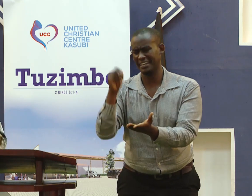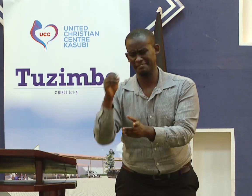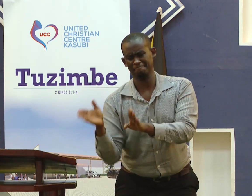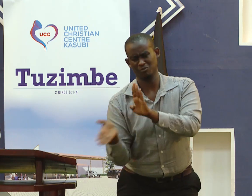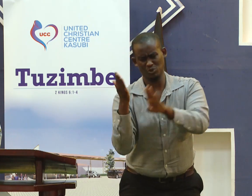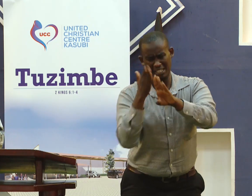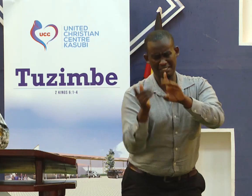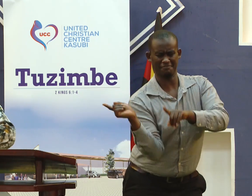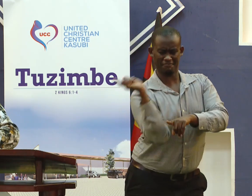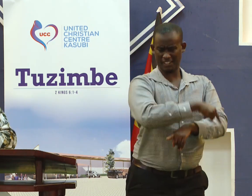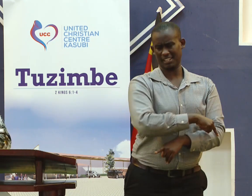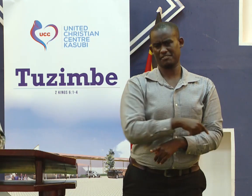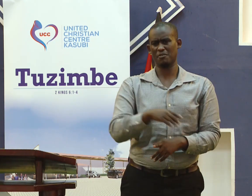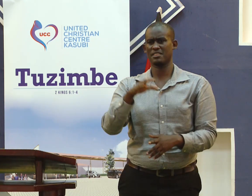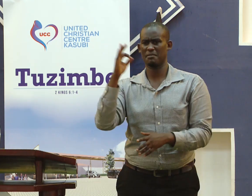deceit.